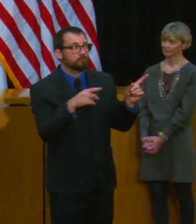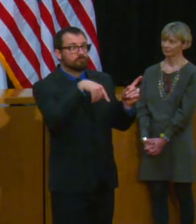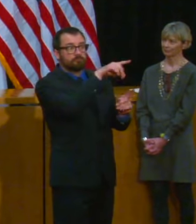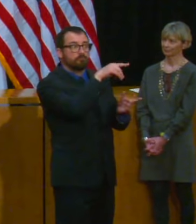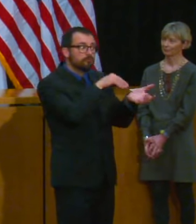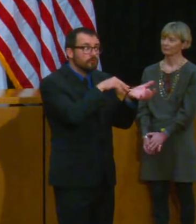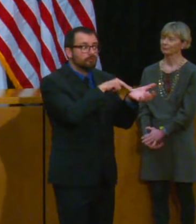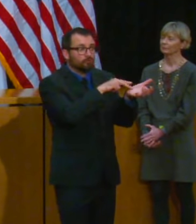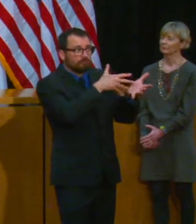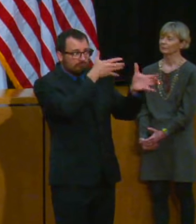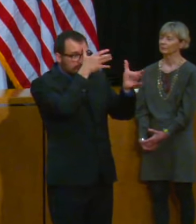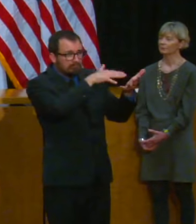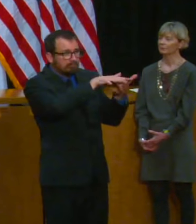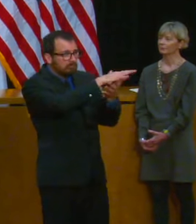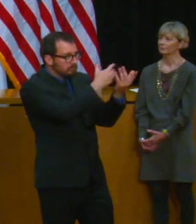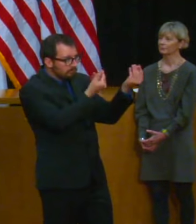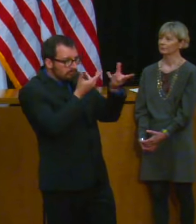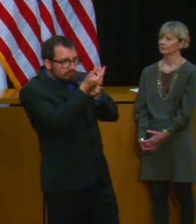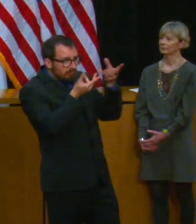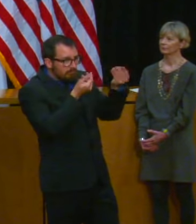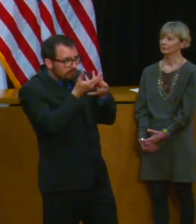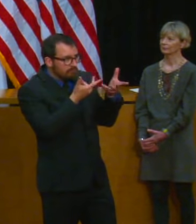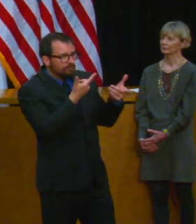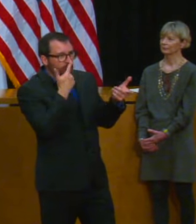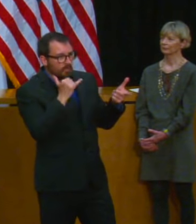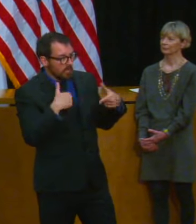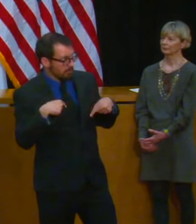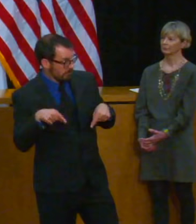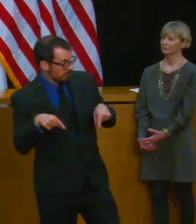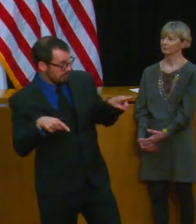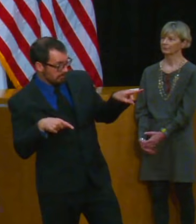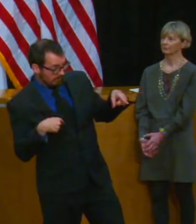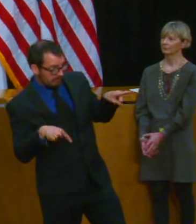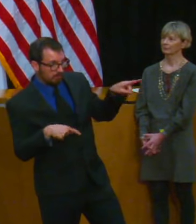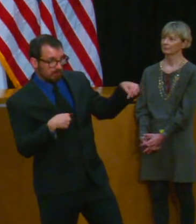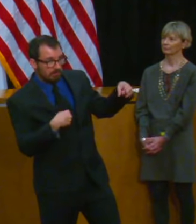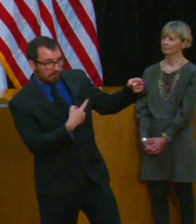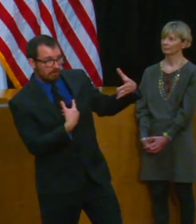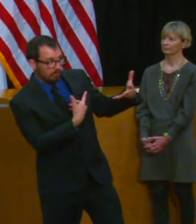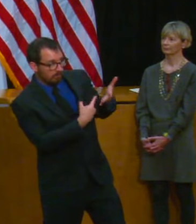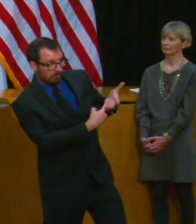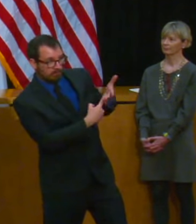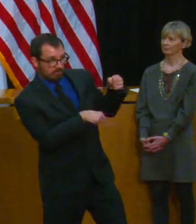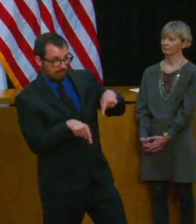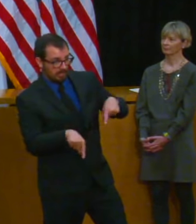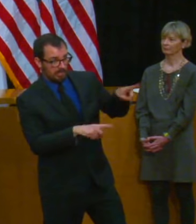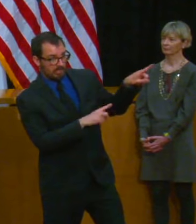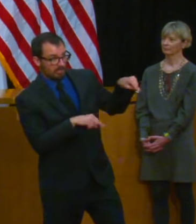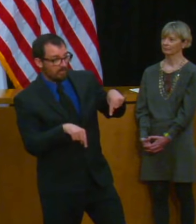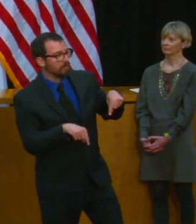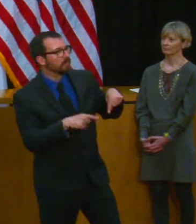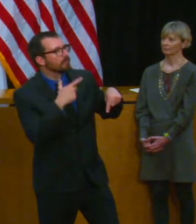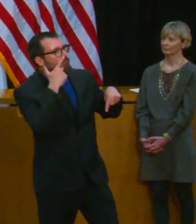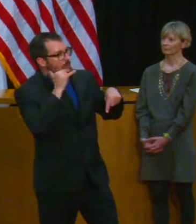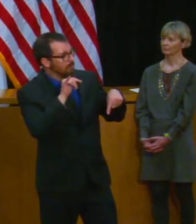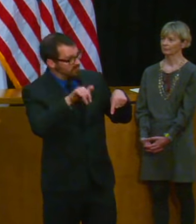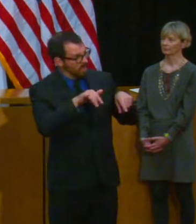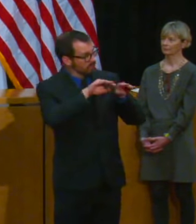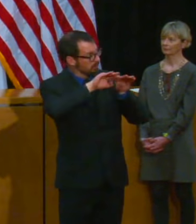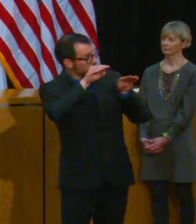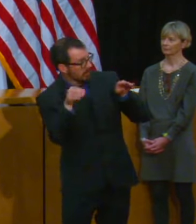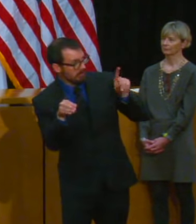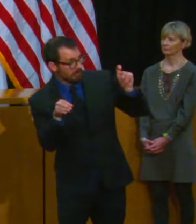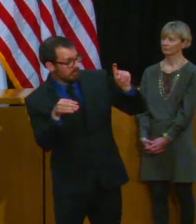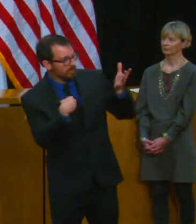of testing should look like going forward I will say this if you look at Massachusetts current